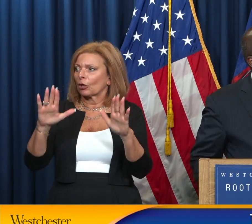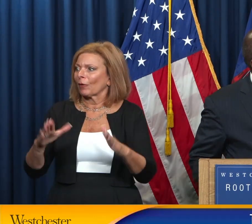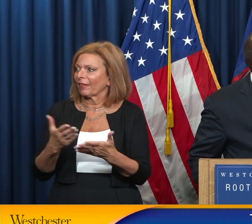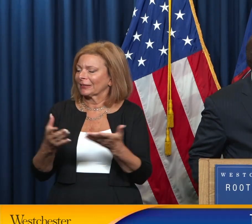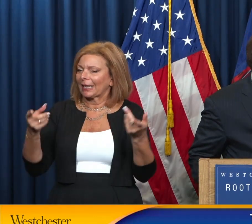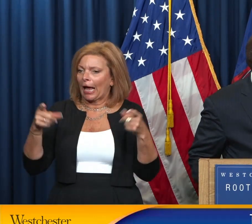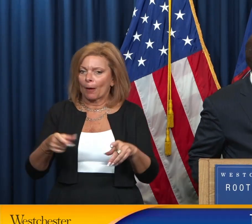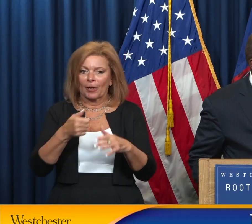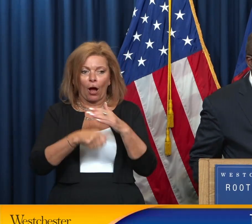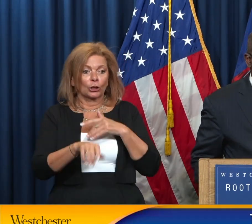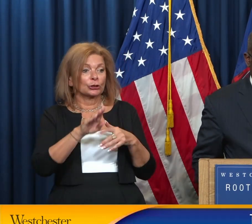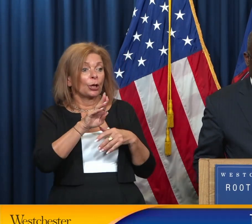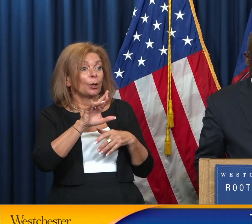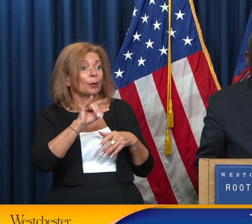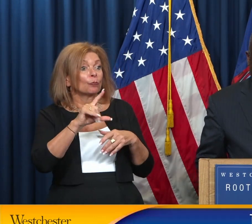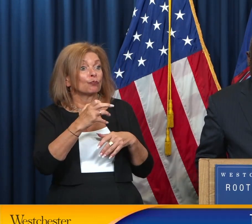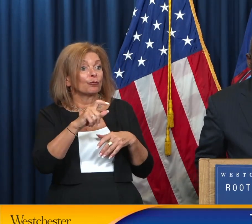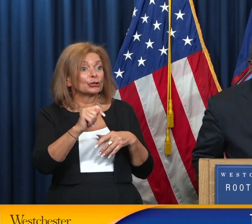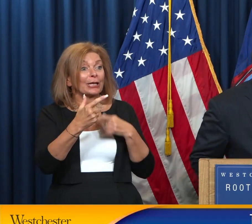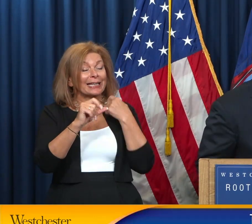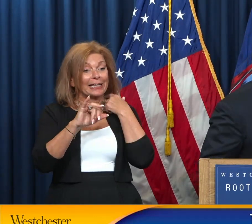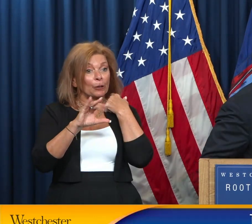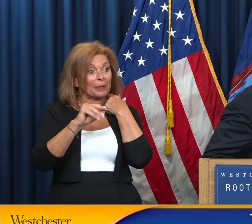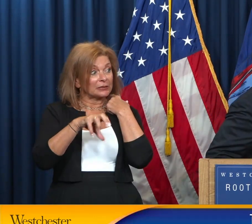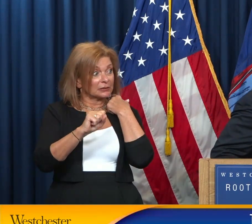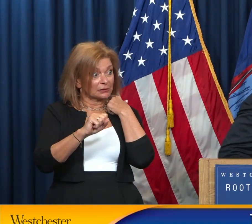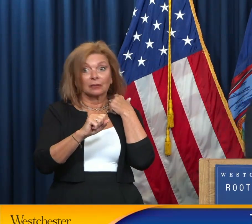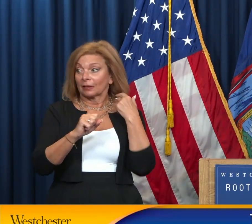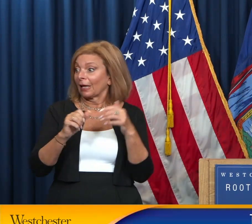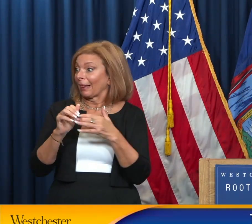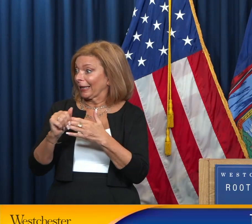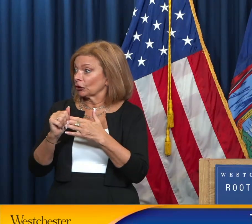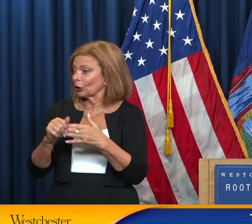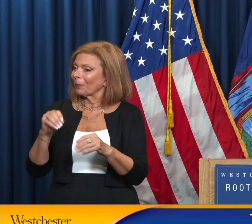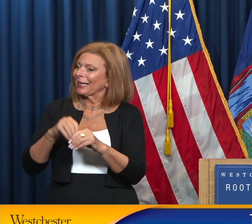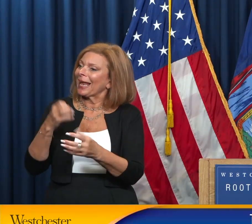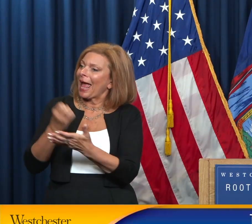under Bridget Gibbons leadership in economic development. So let's bring up at this time.